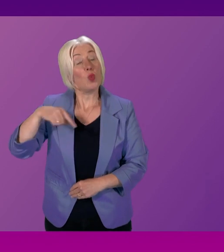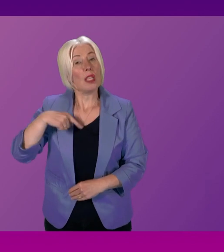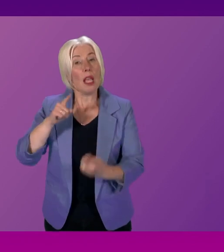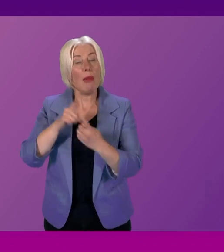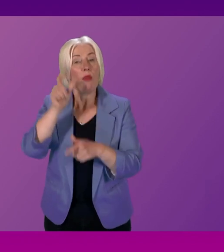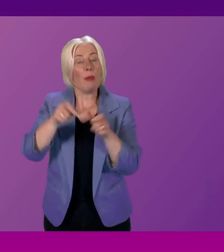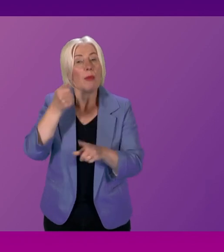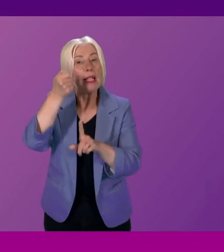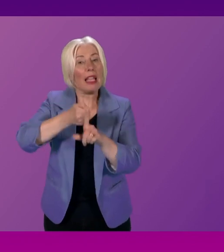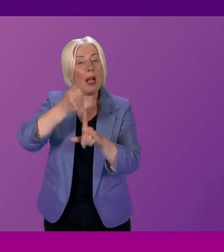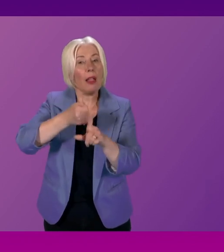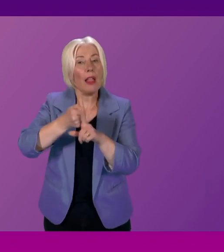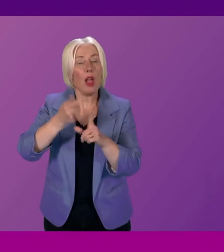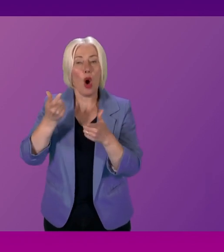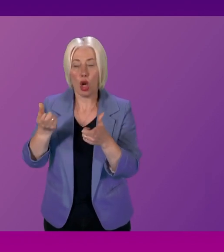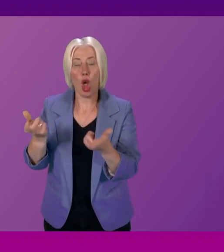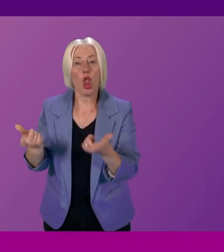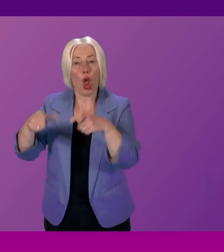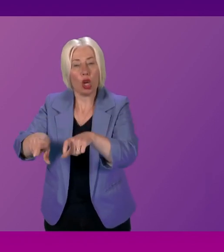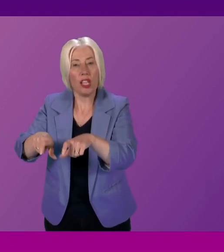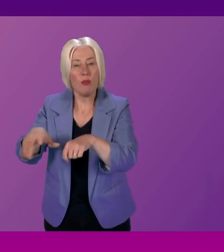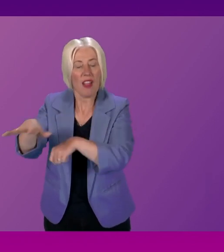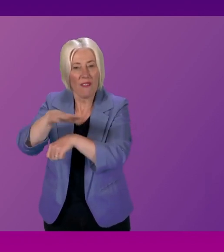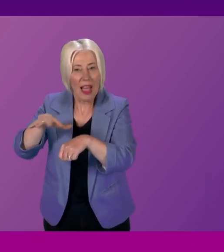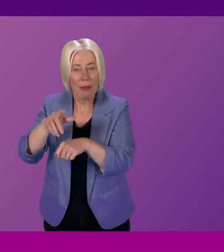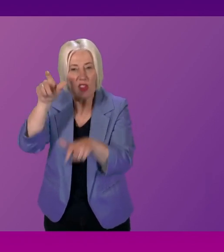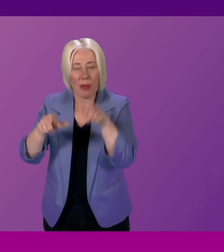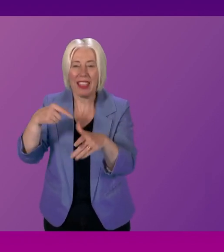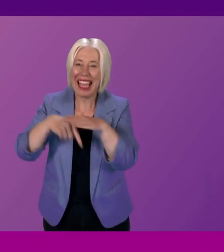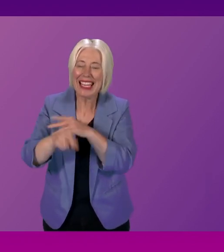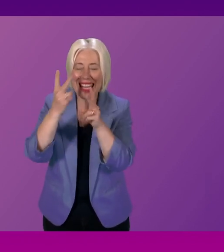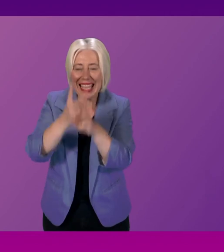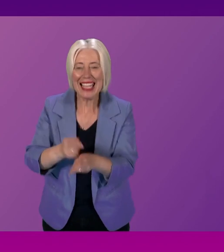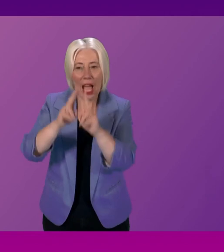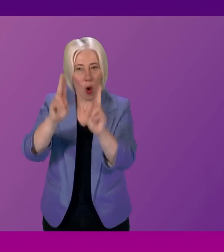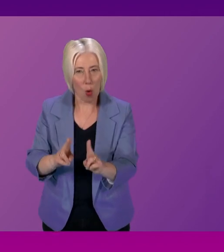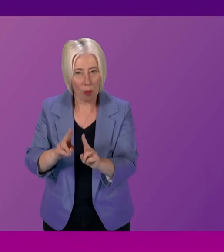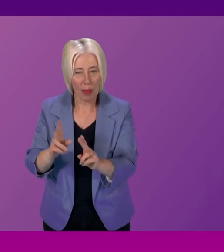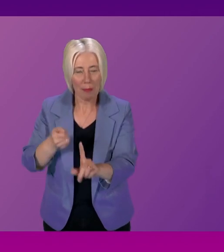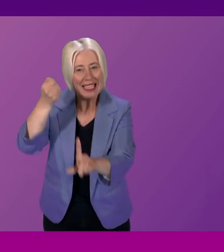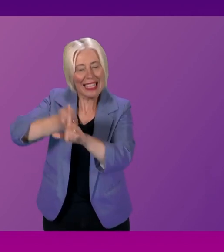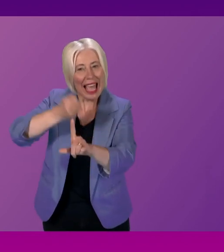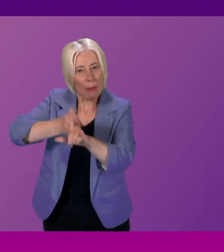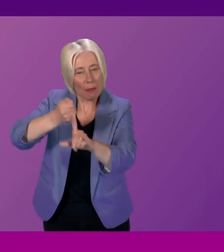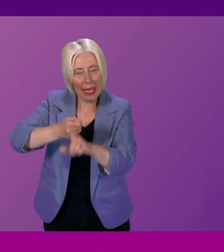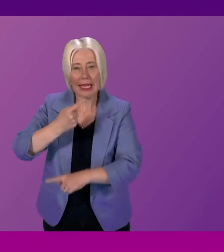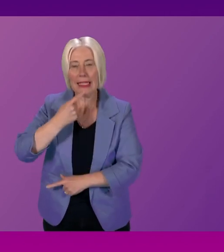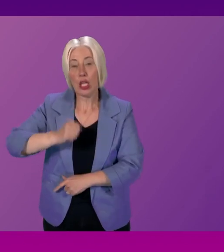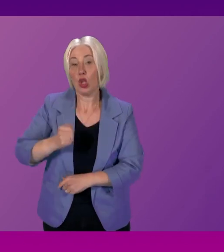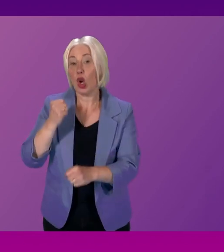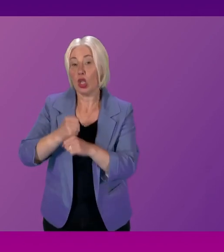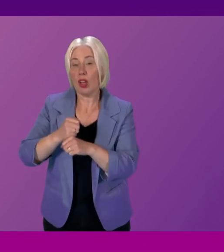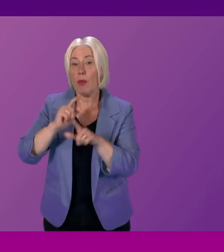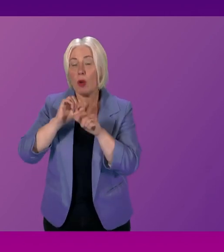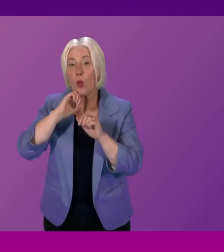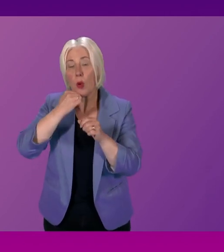discuss the impact of lockdowns on families of those living in care homes. After a long campaign, it was welcome that the Scottish Government announced that they would